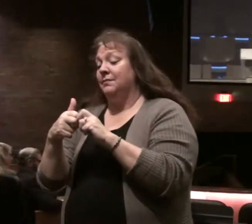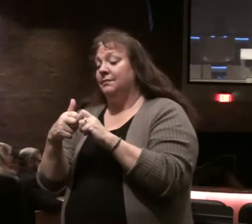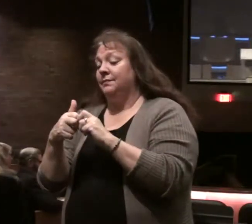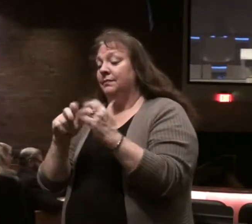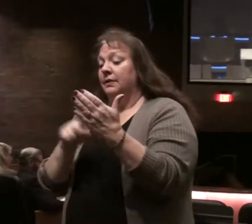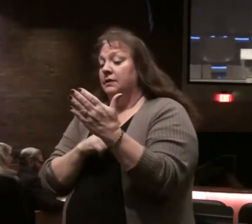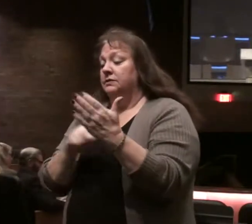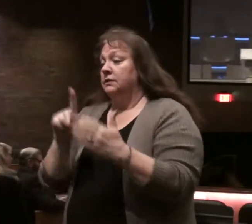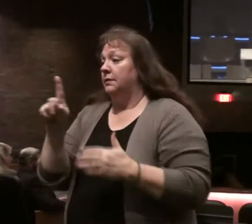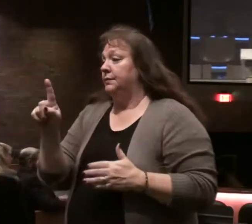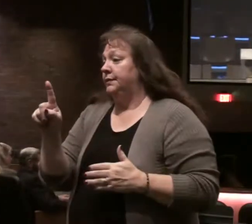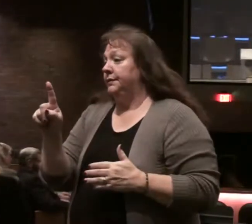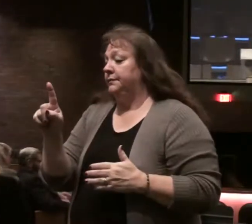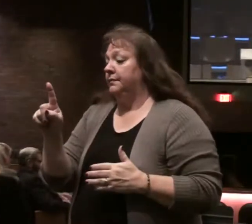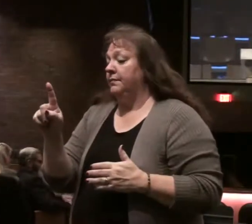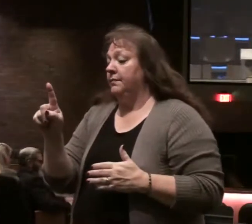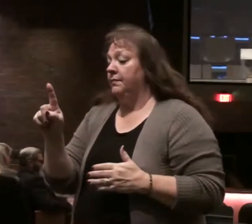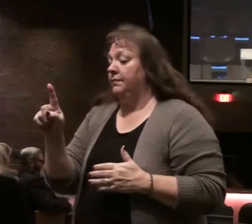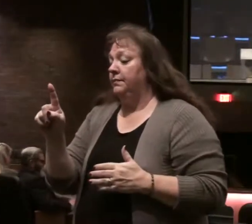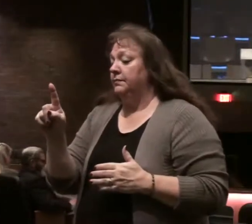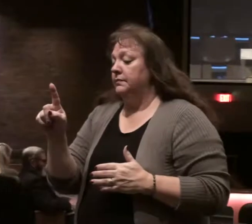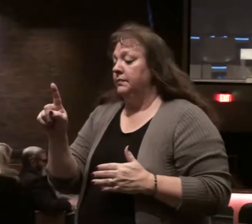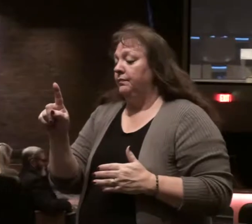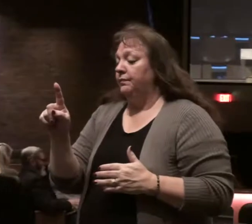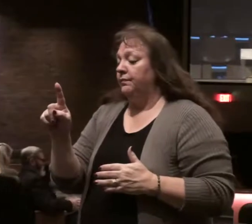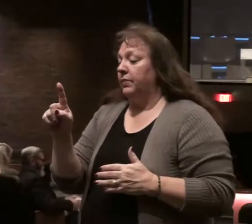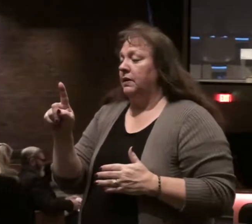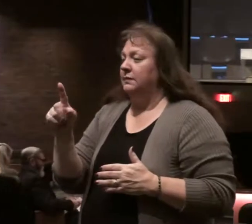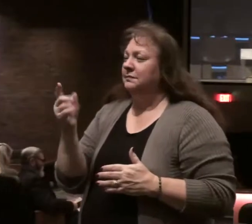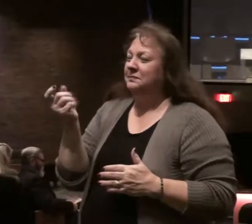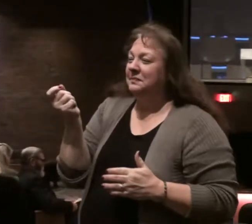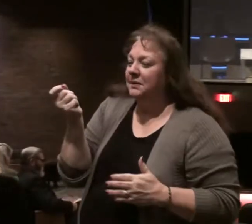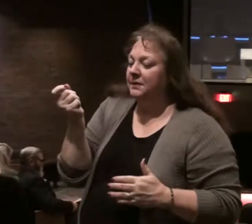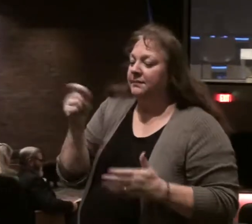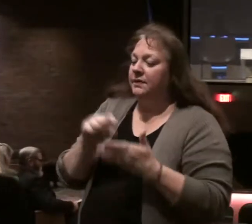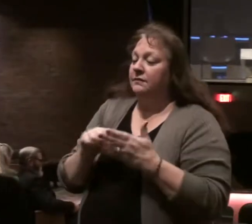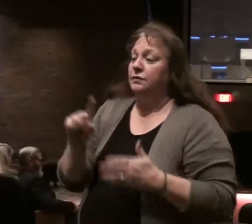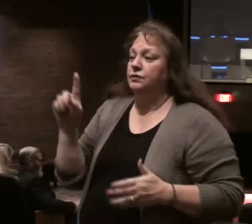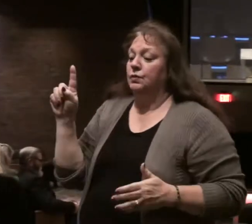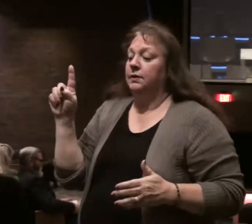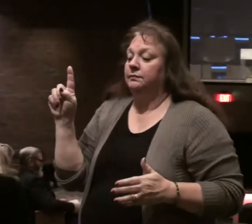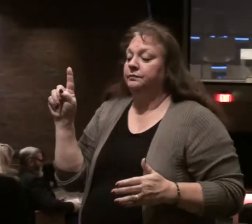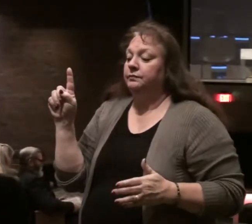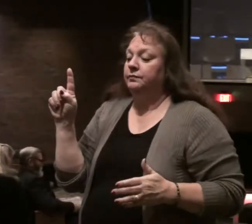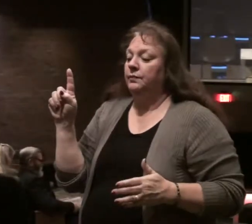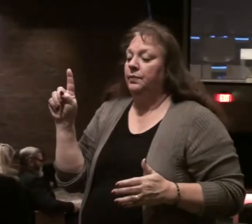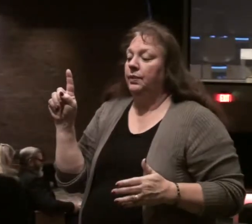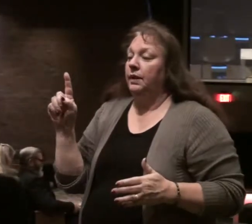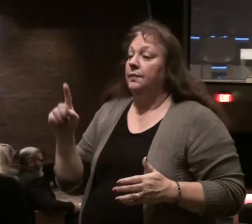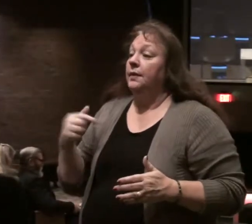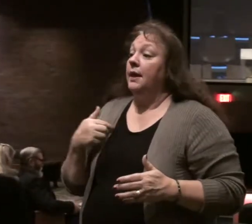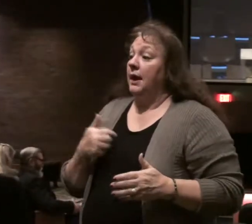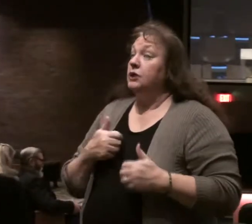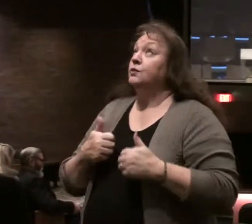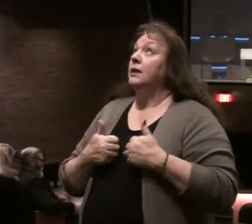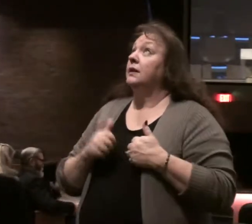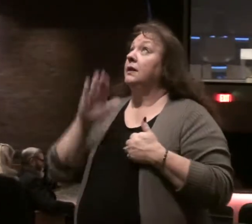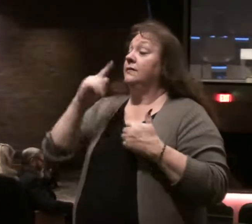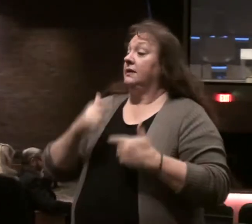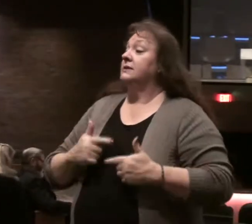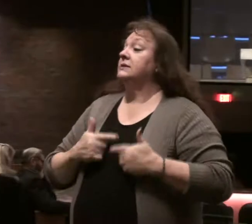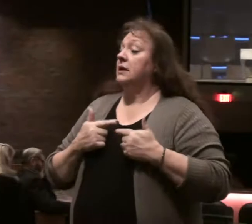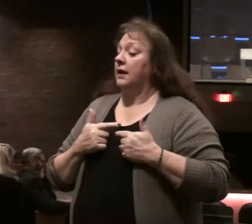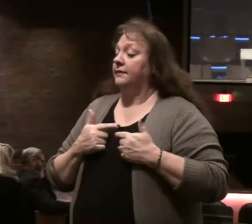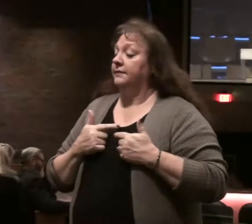And Psalm 1 doesn't stress this, but it does indicate it of sorts in verse one. As we live a blessed life founded on